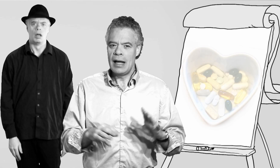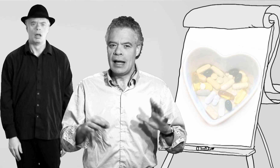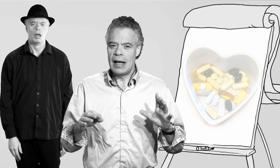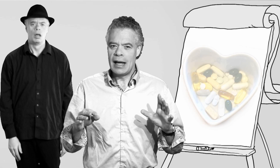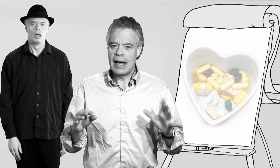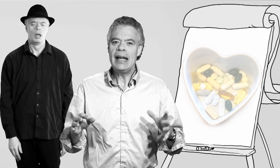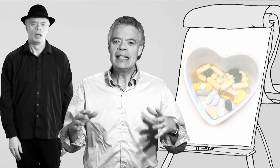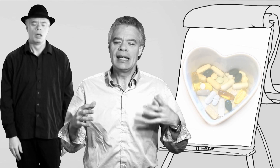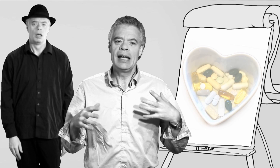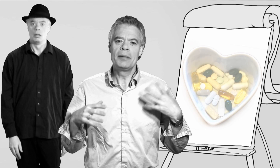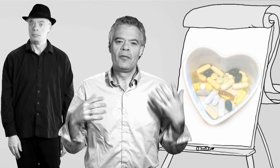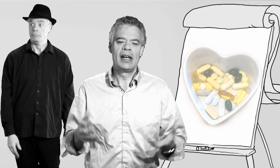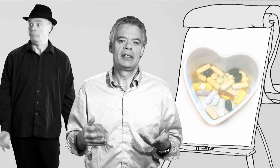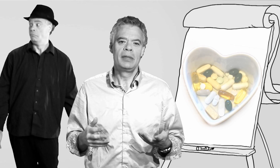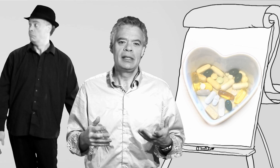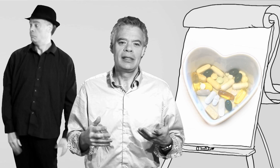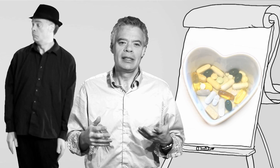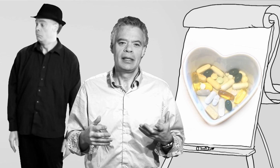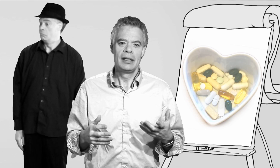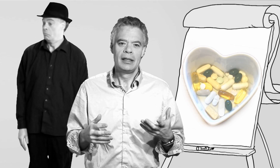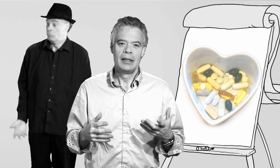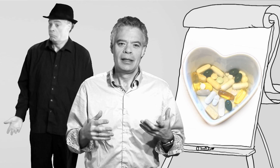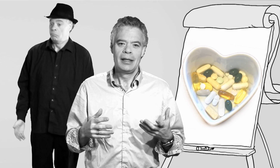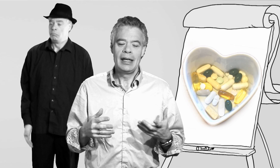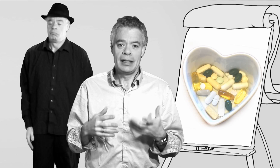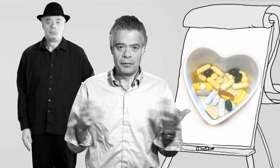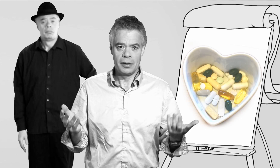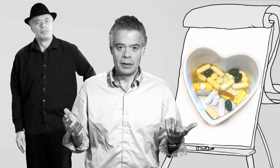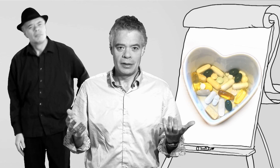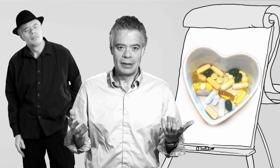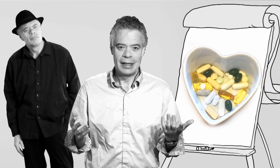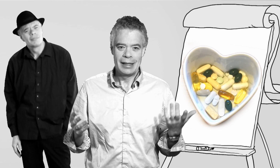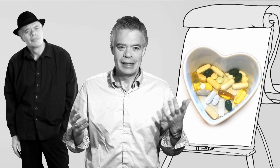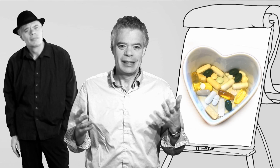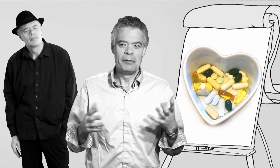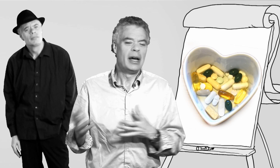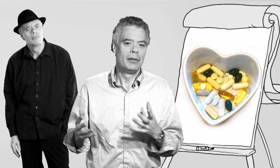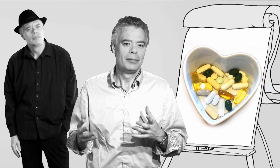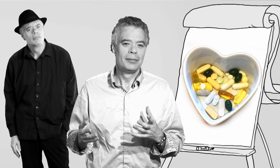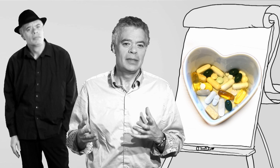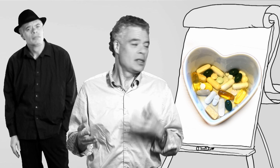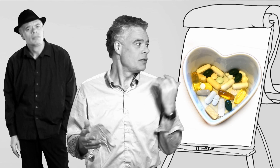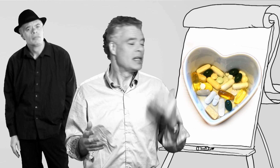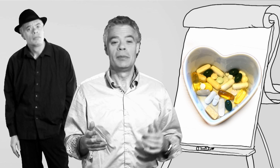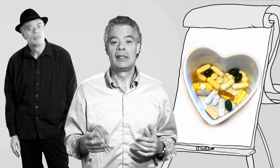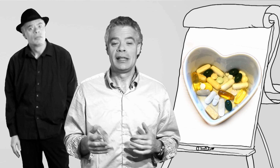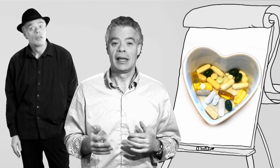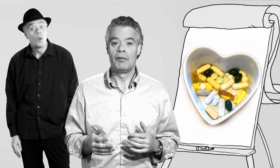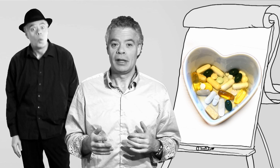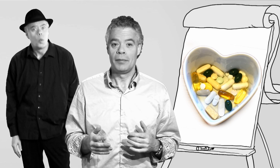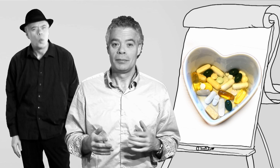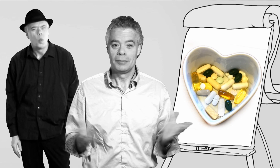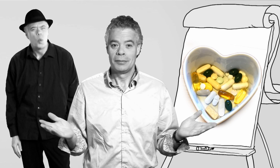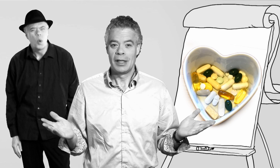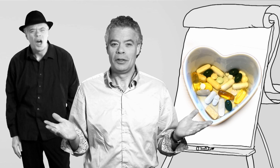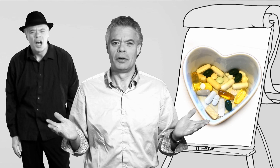Now I take vitamins in a different way. This is the vitamins I take